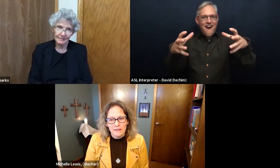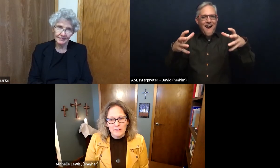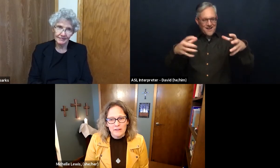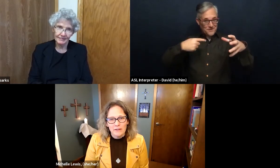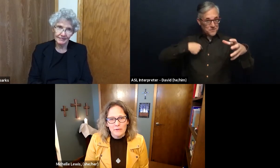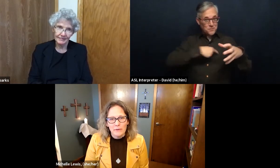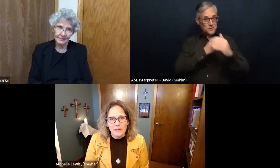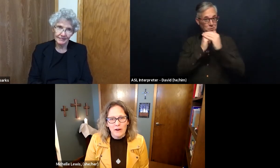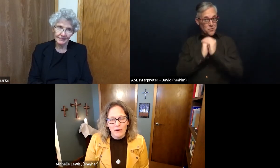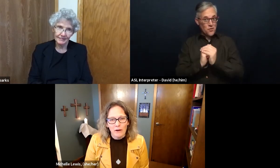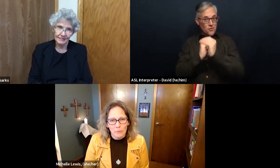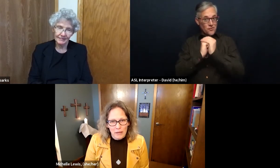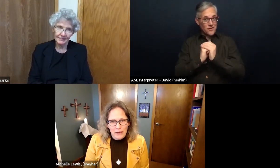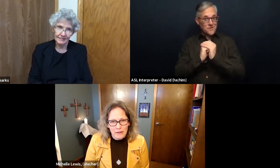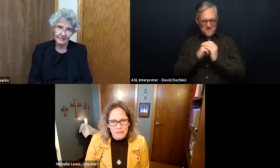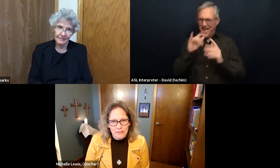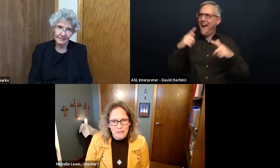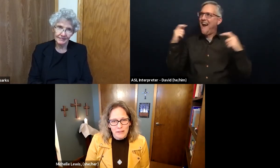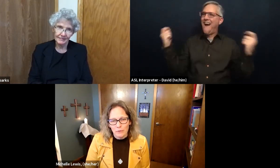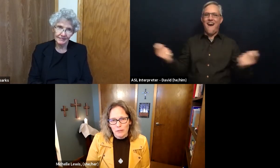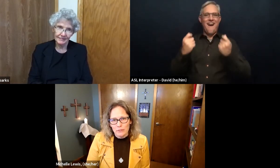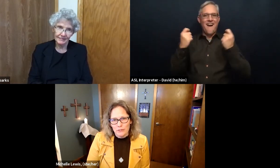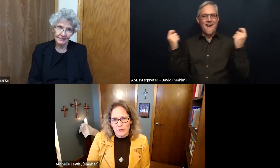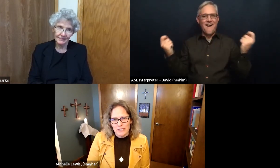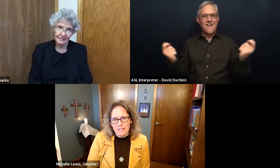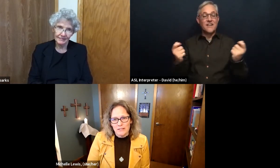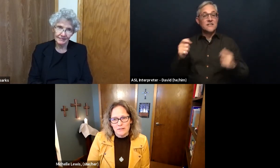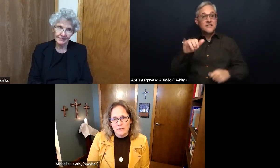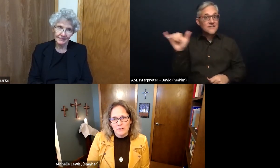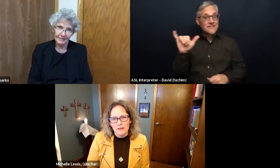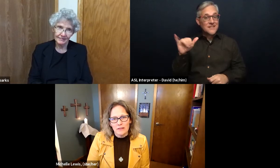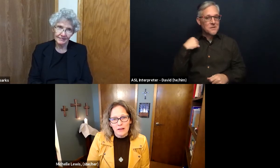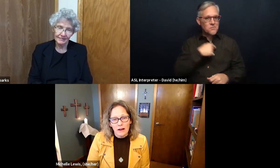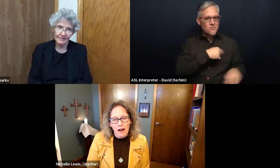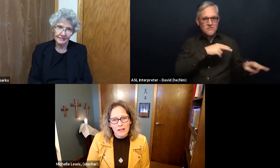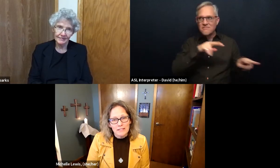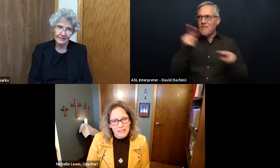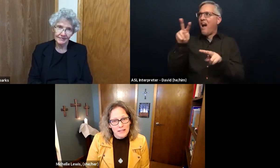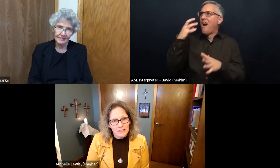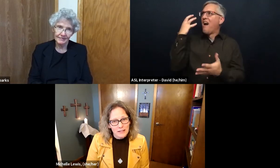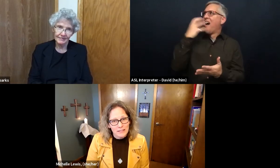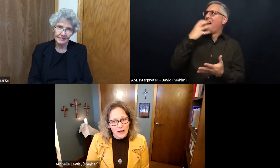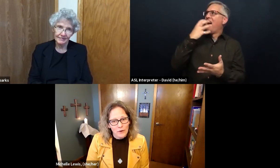we are amazed and we rejoice that God sends us out.